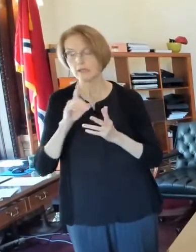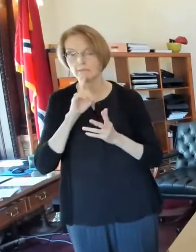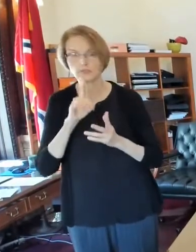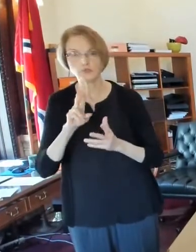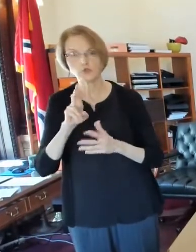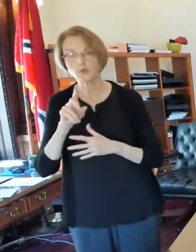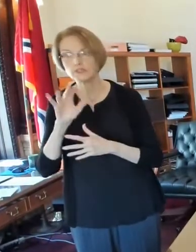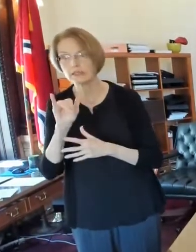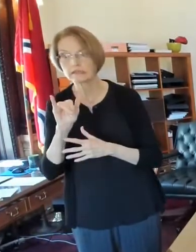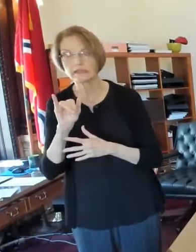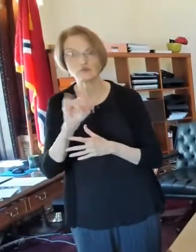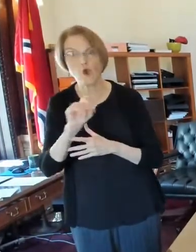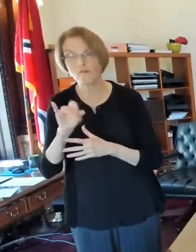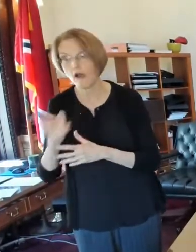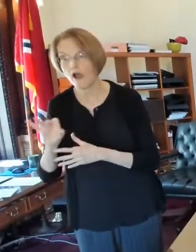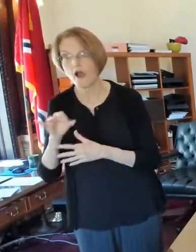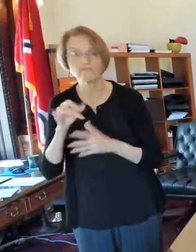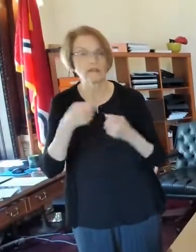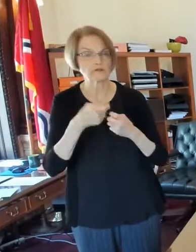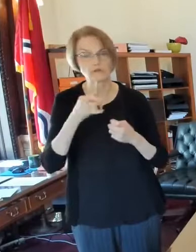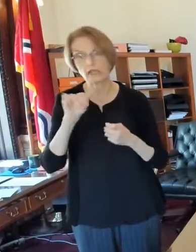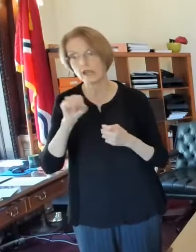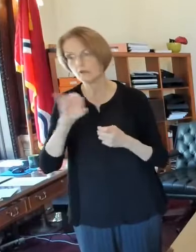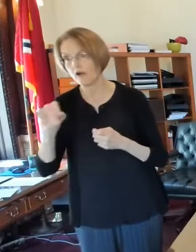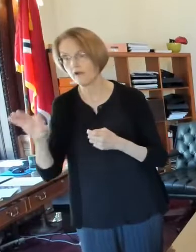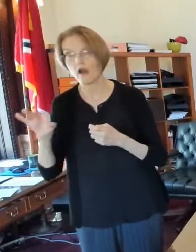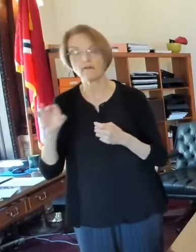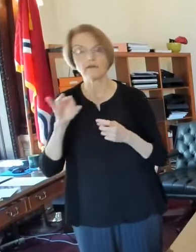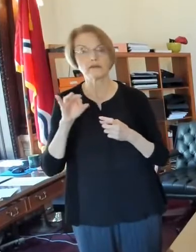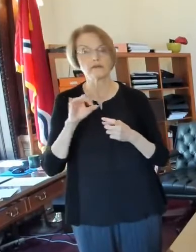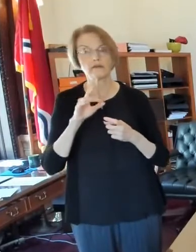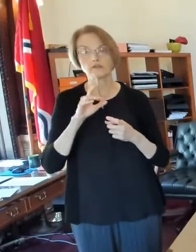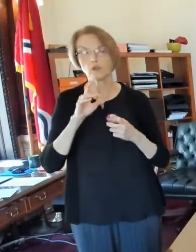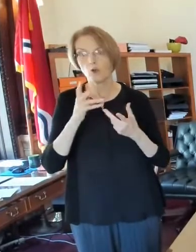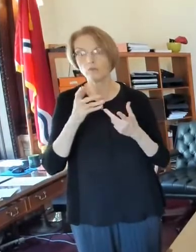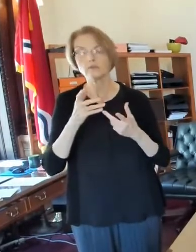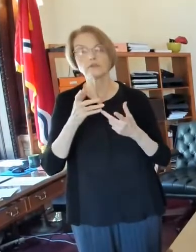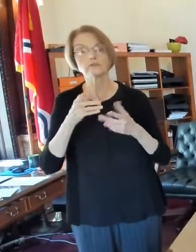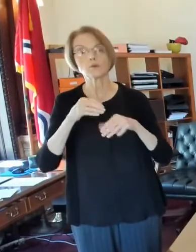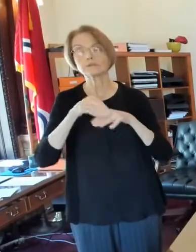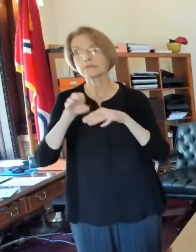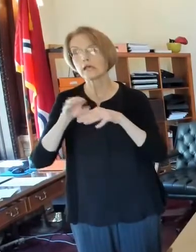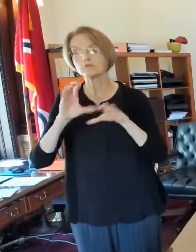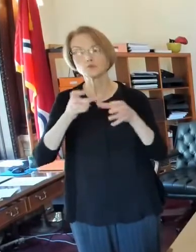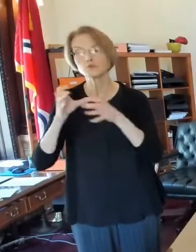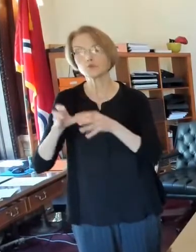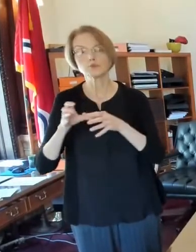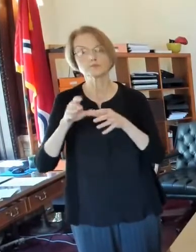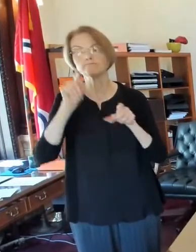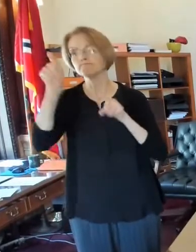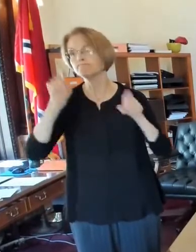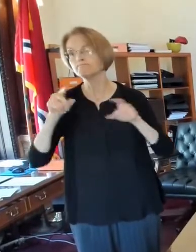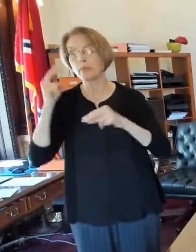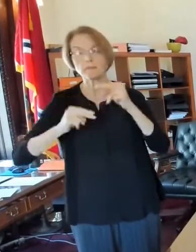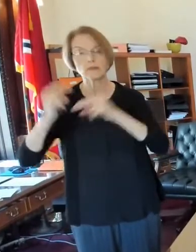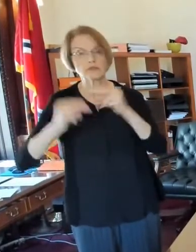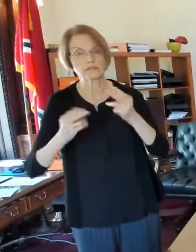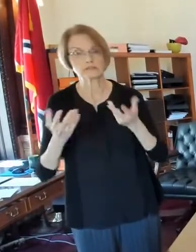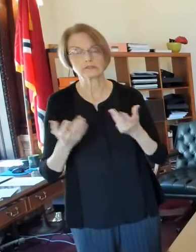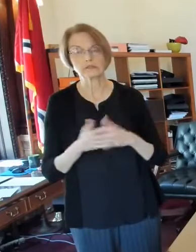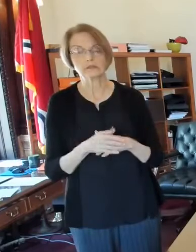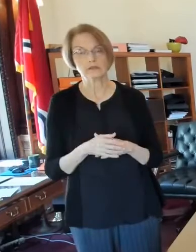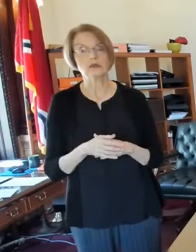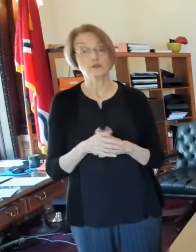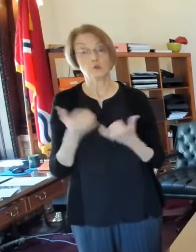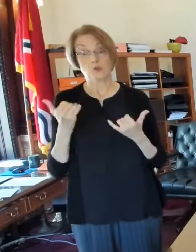utilities are cut off. Make sure everybody knows where they need to go. And so this has evolved into, uh, what will